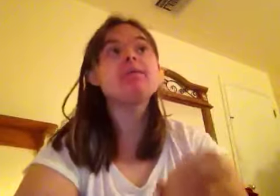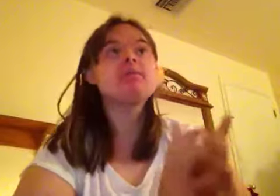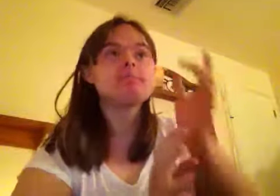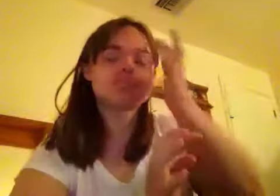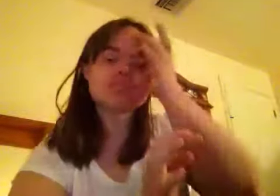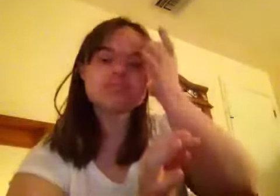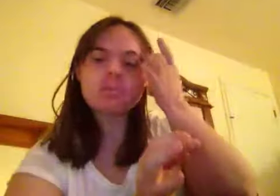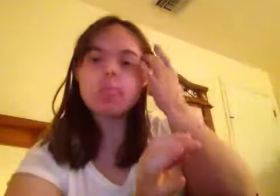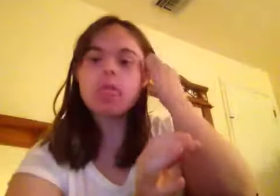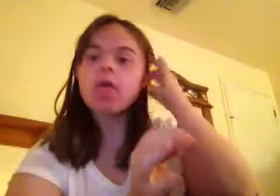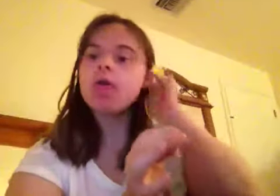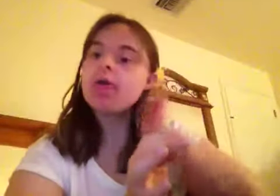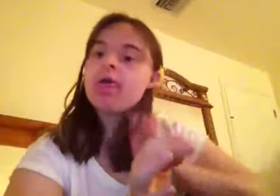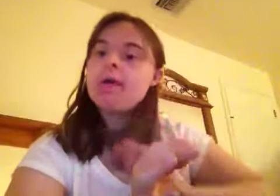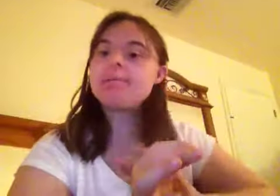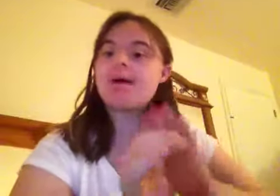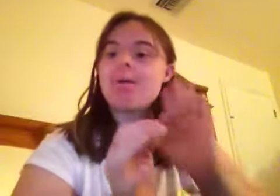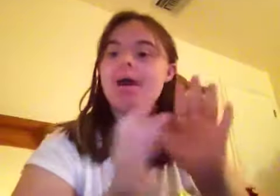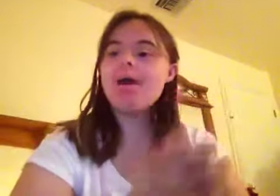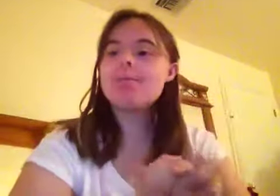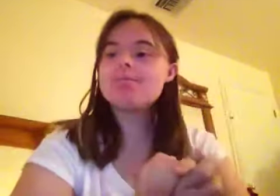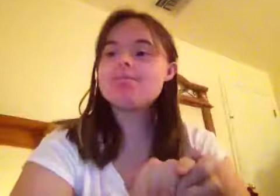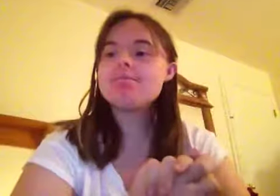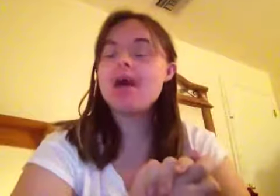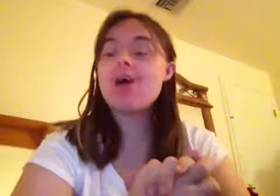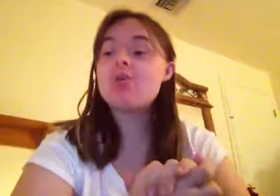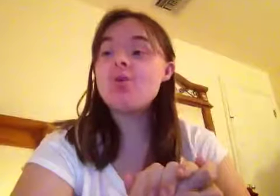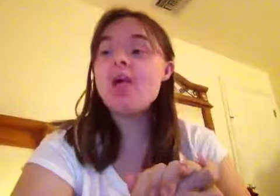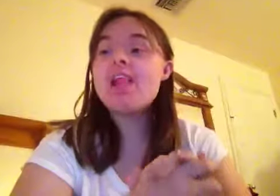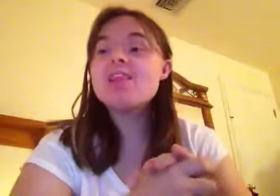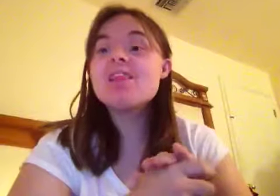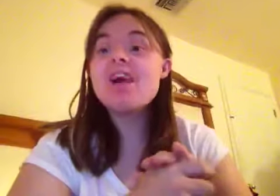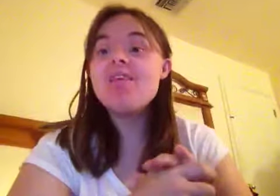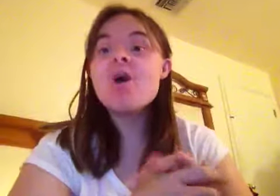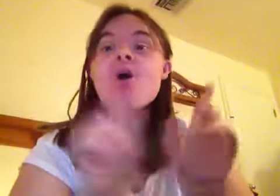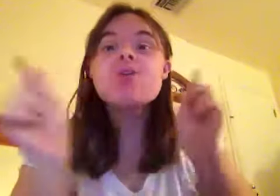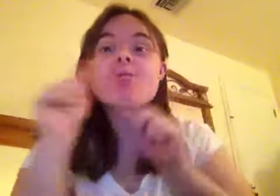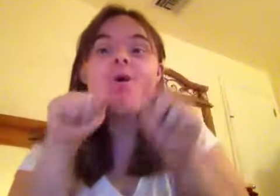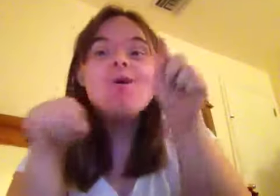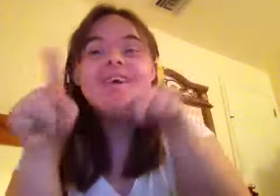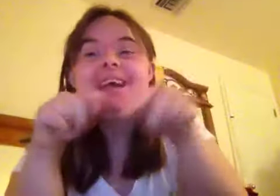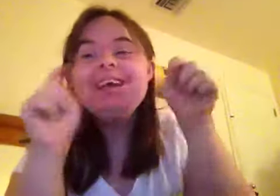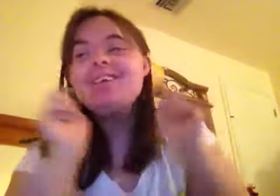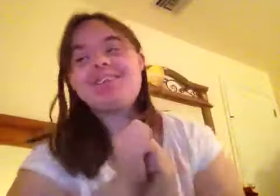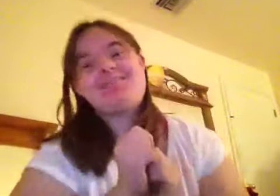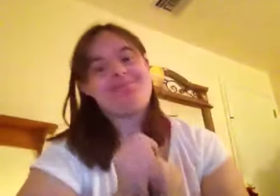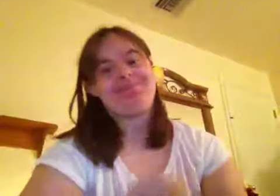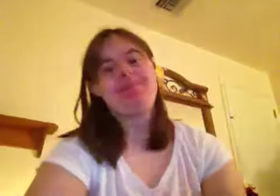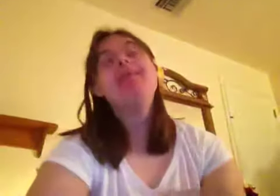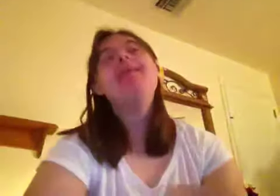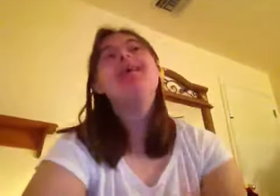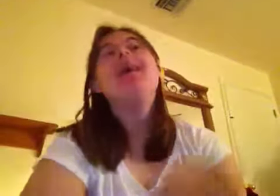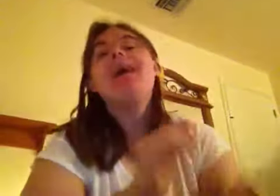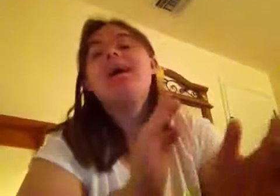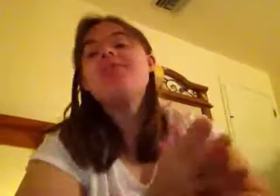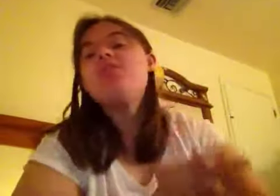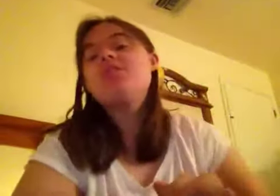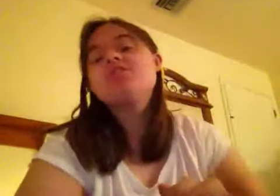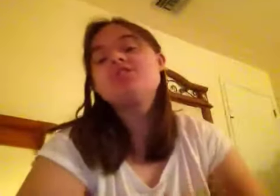and by the way I do love your movies I have been watching